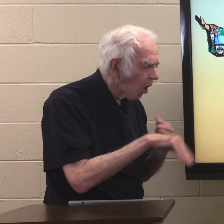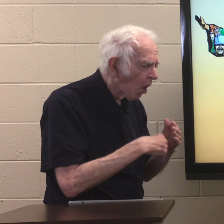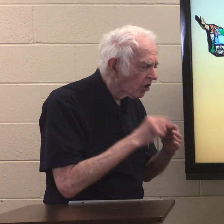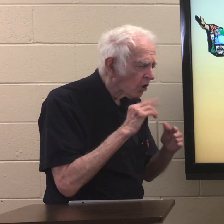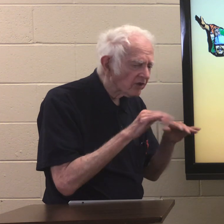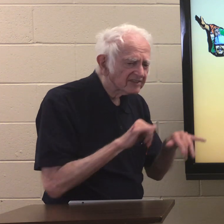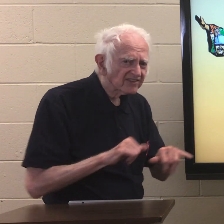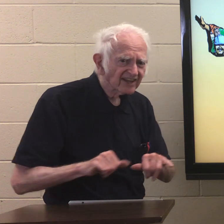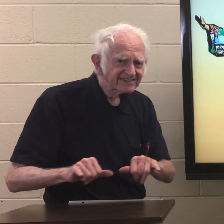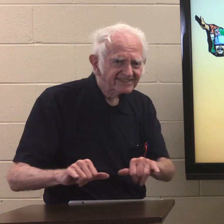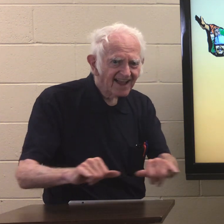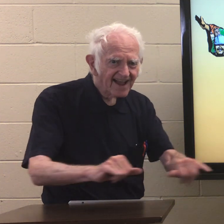all the same